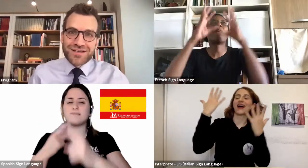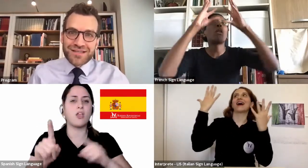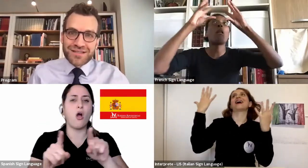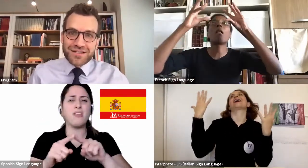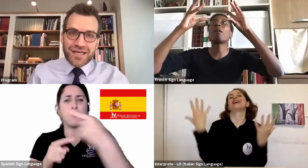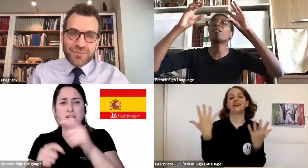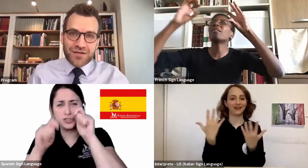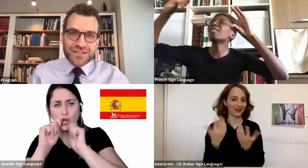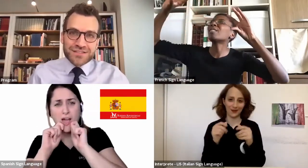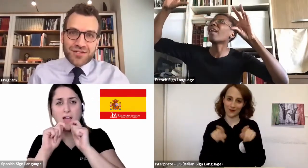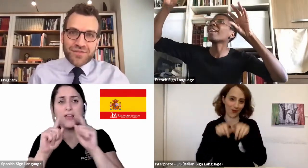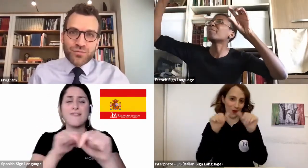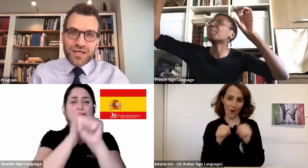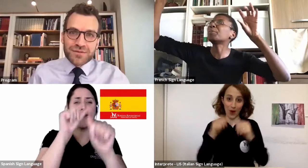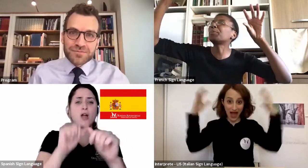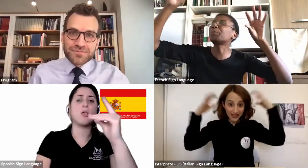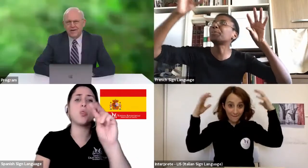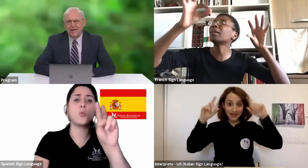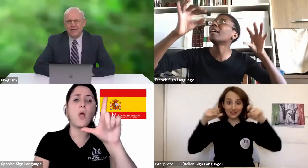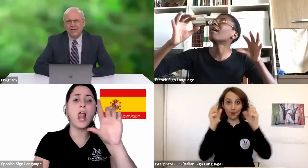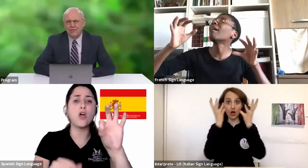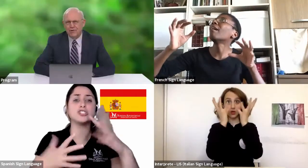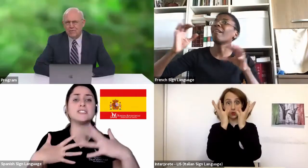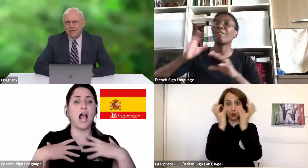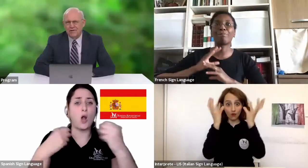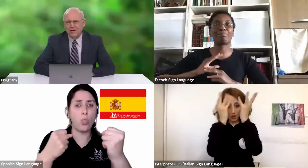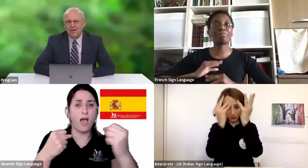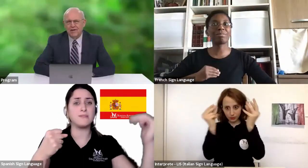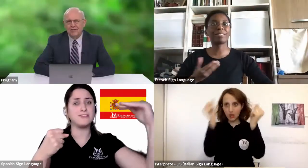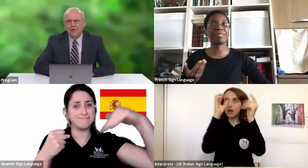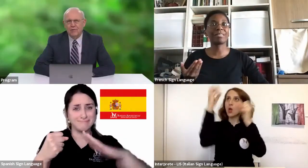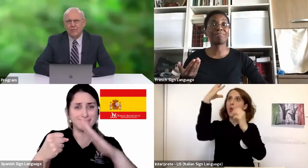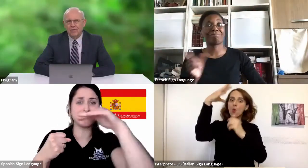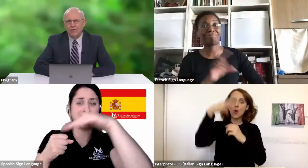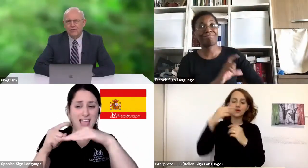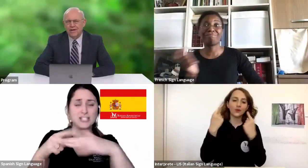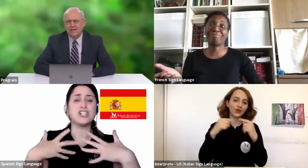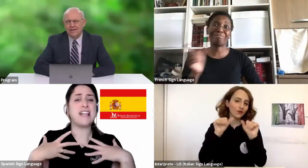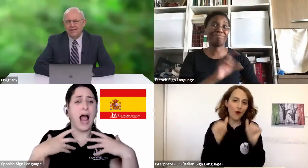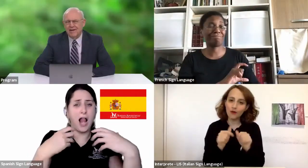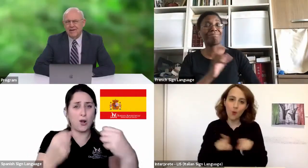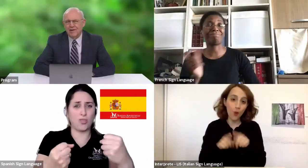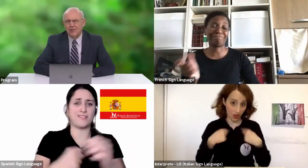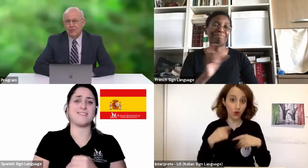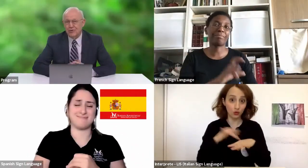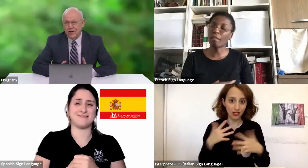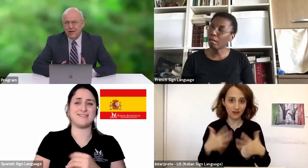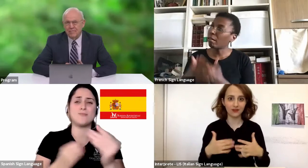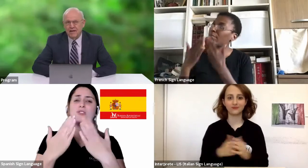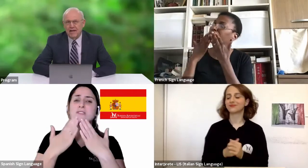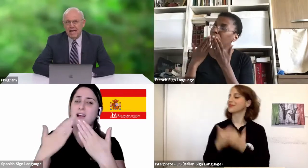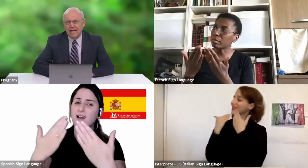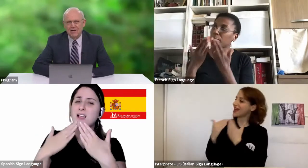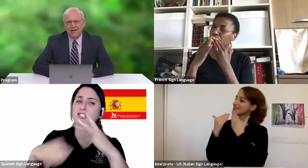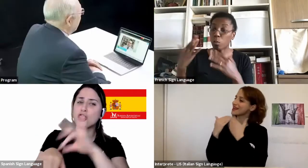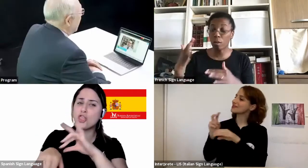can manifest itself that way. Wow, thank you so much, Dr. Harbin. We appreciate your sharing.